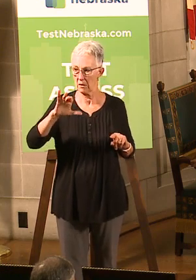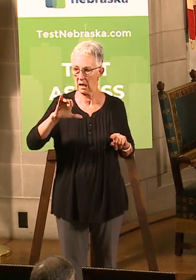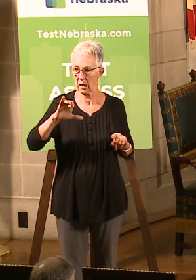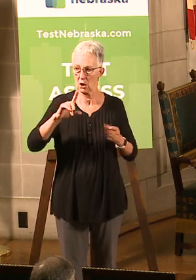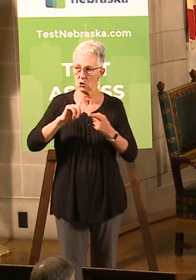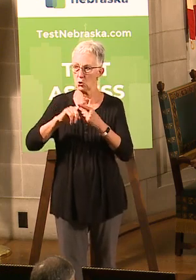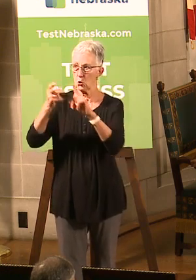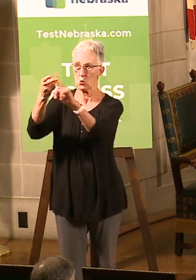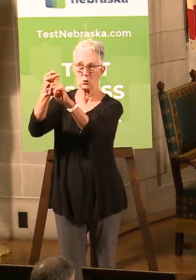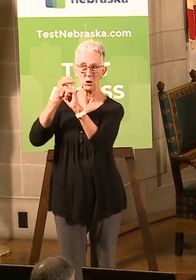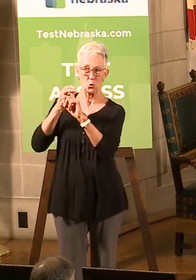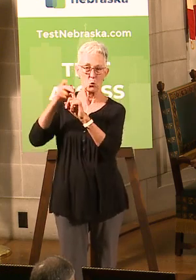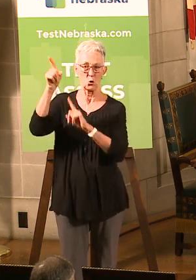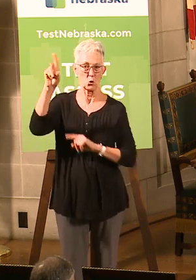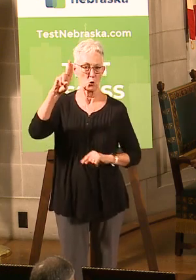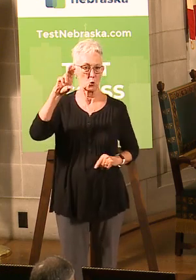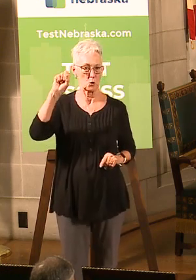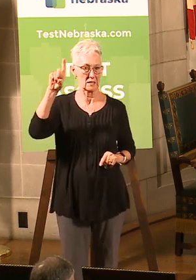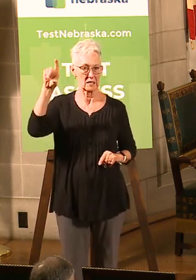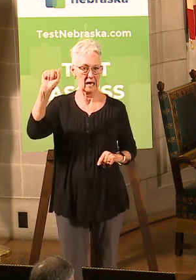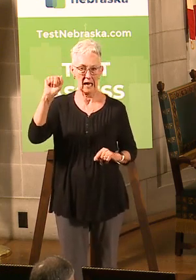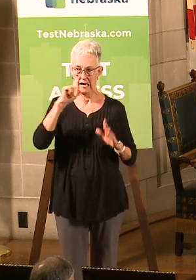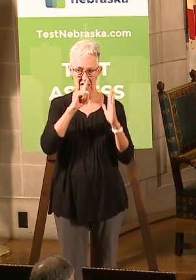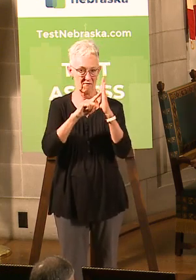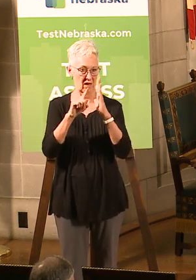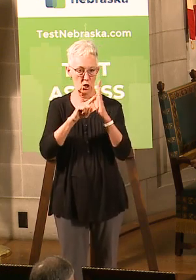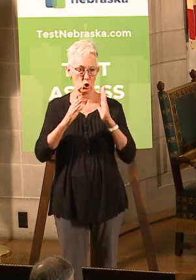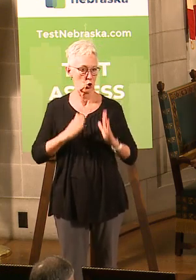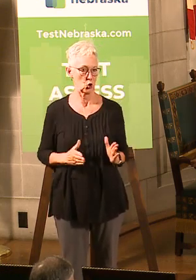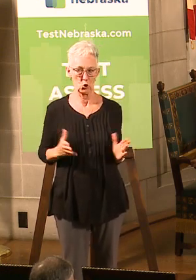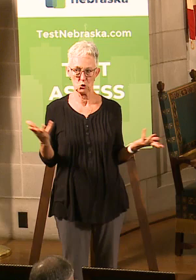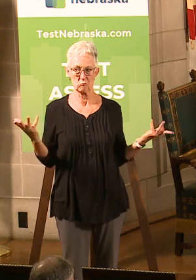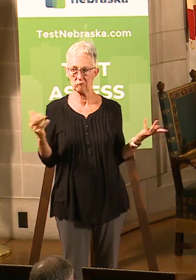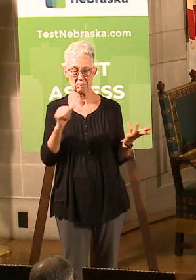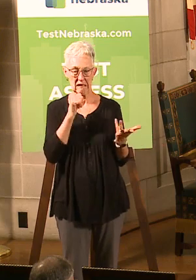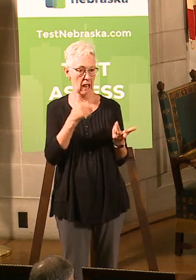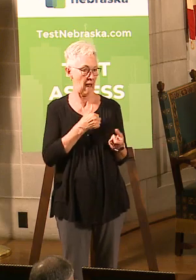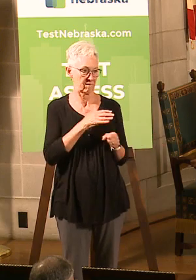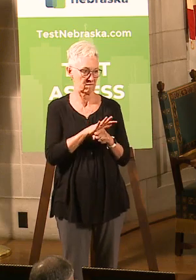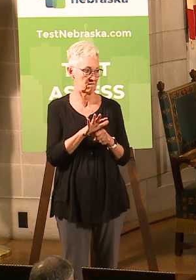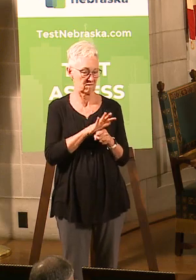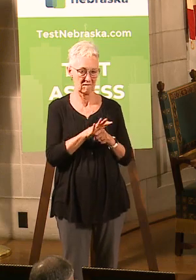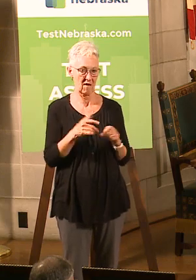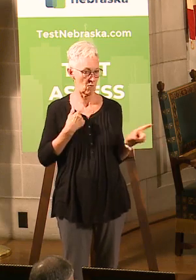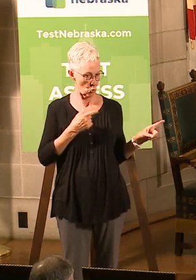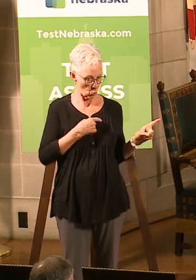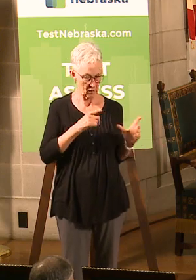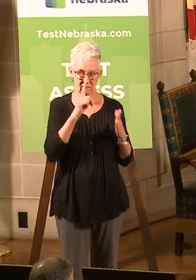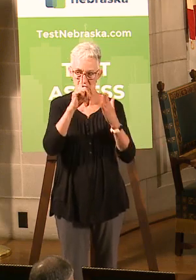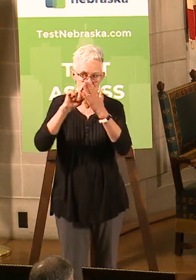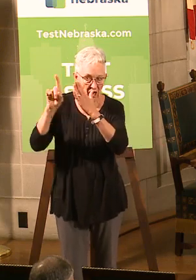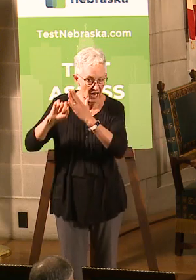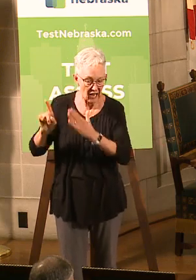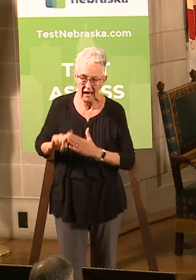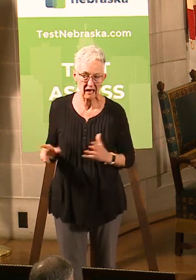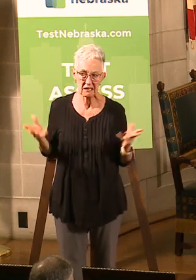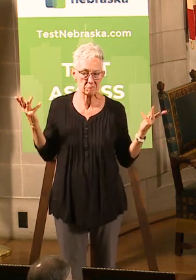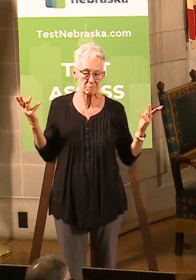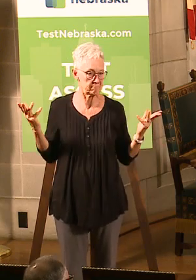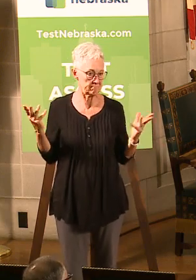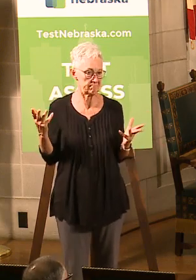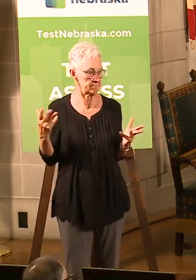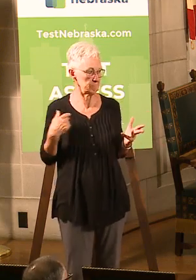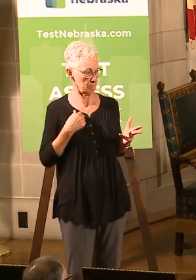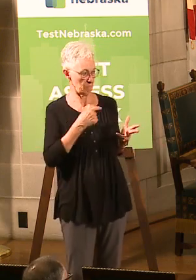there really isn't the capacity to really add on anything more there as well. So we have looked into this. And really kind of we're at the